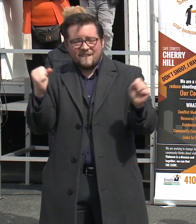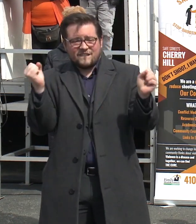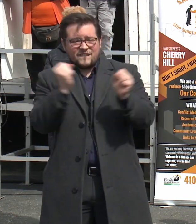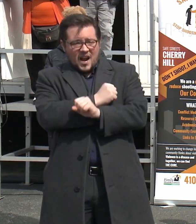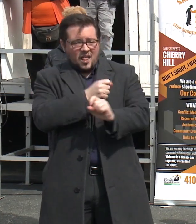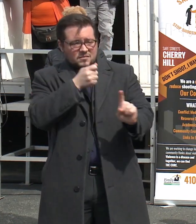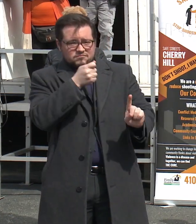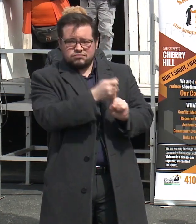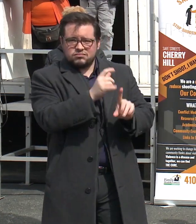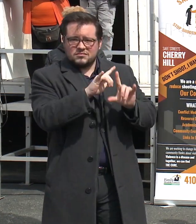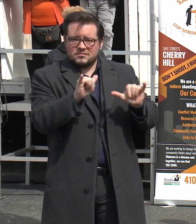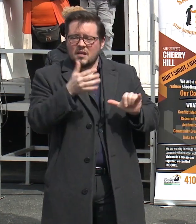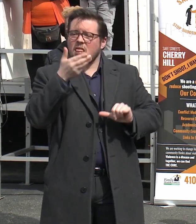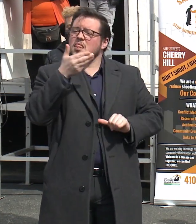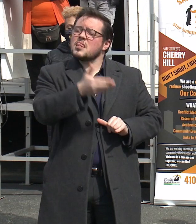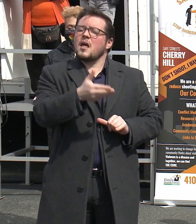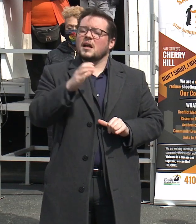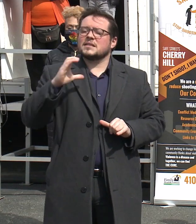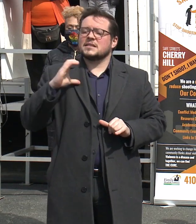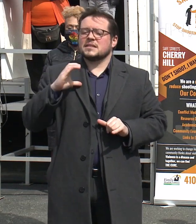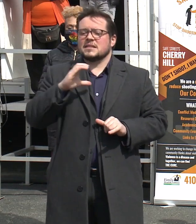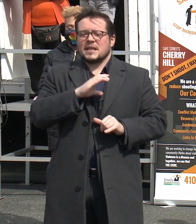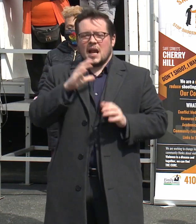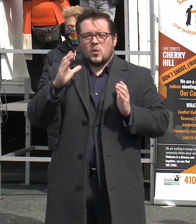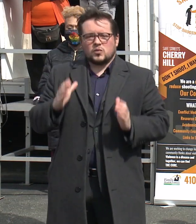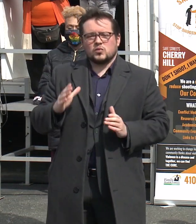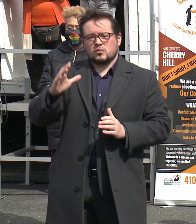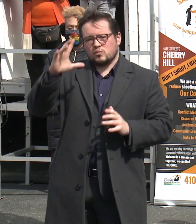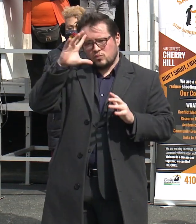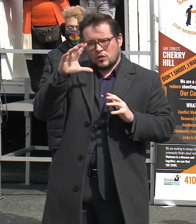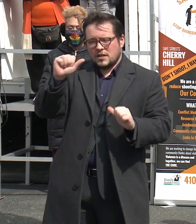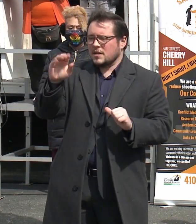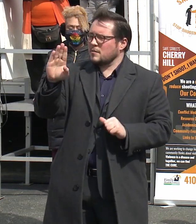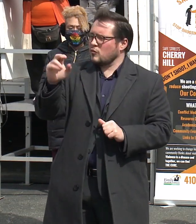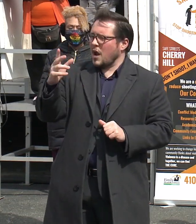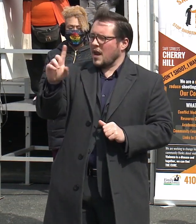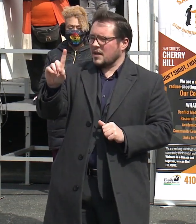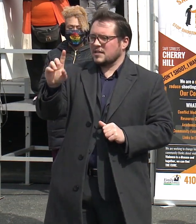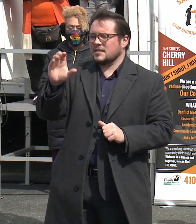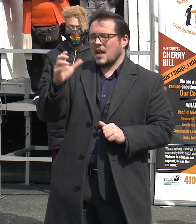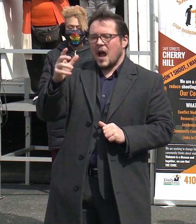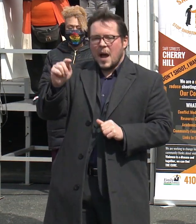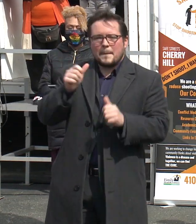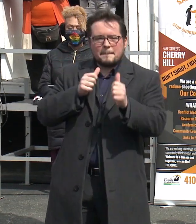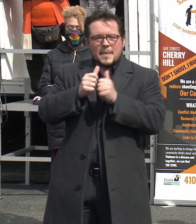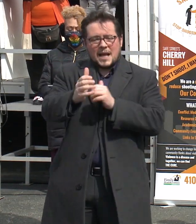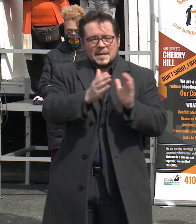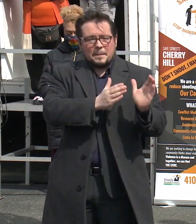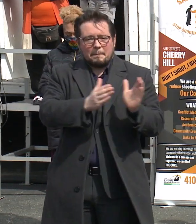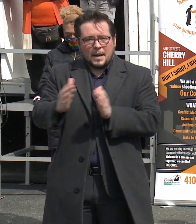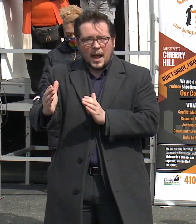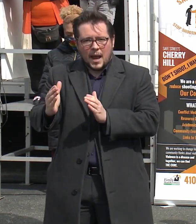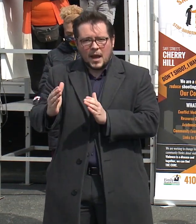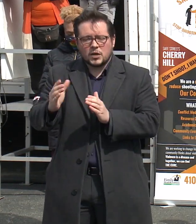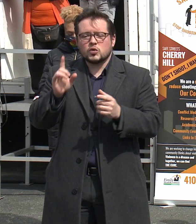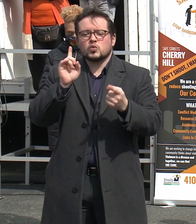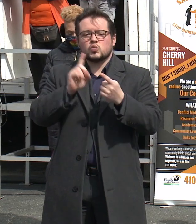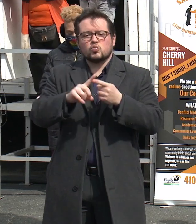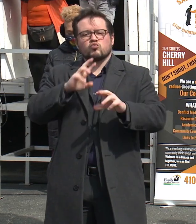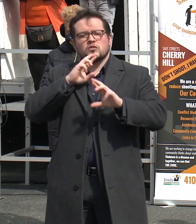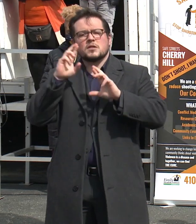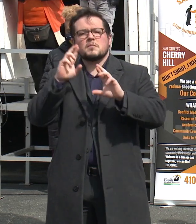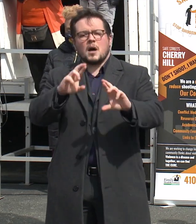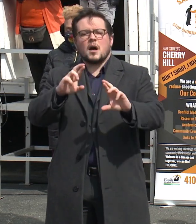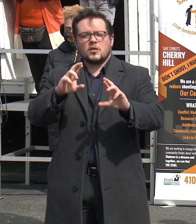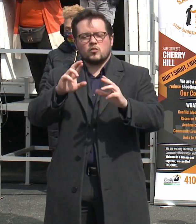-City Council President Brandon Scott passed the biennial Comprehensive Violence Prevention Plan Ordinance as a sustainable response